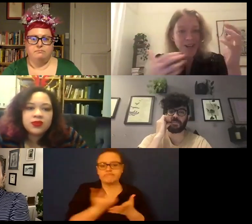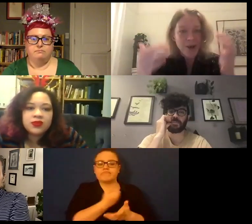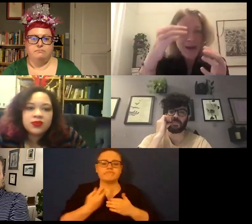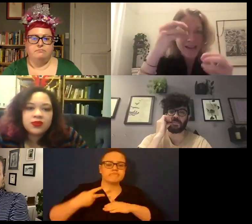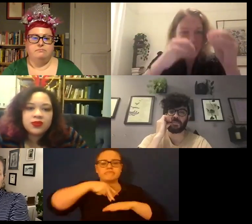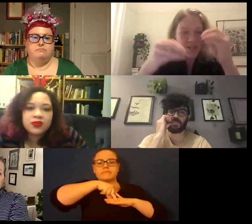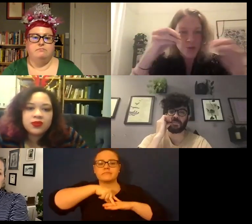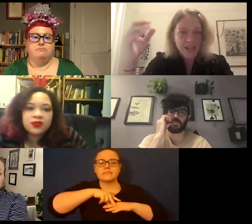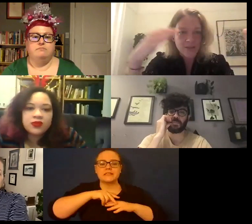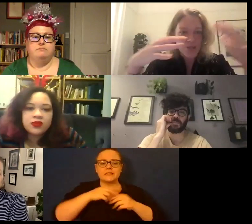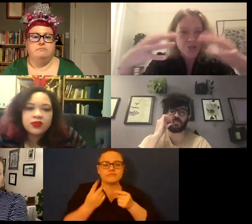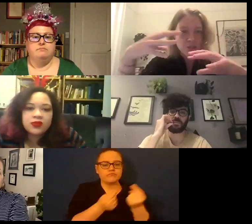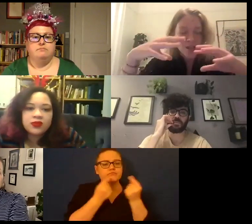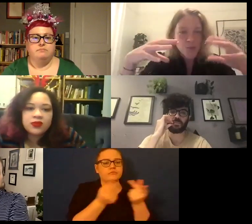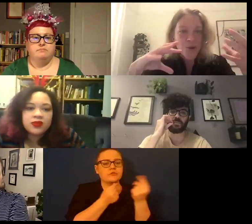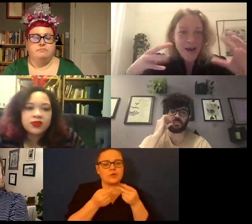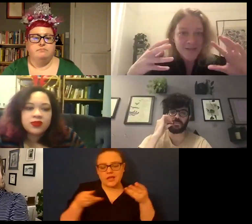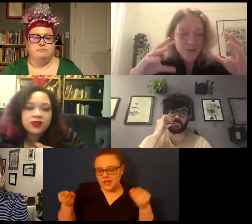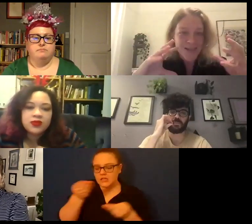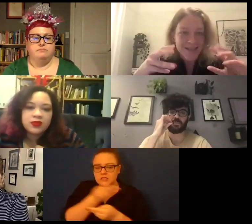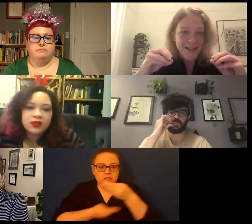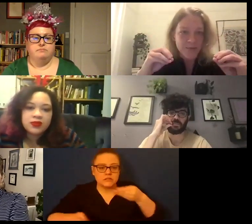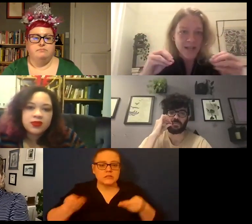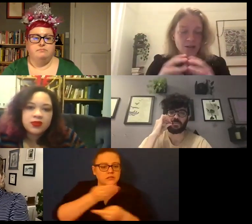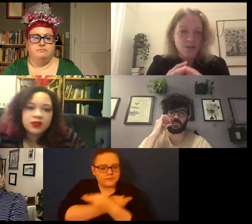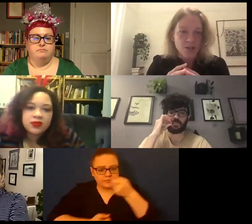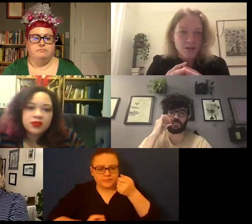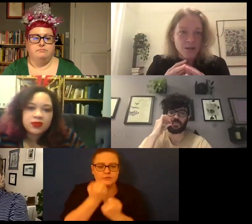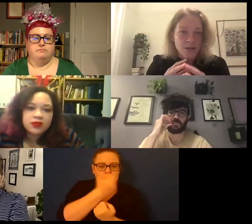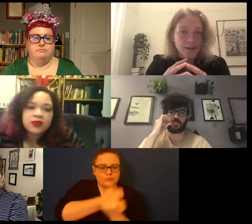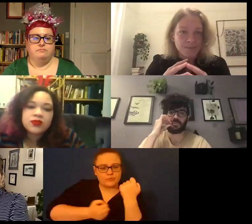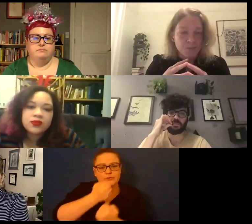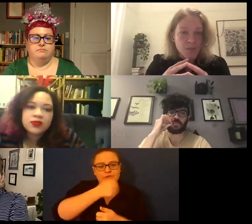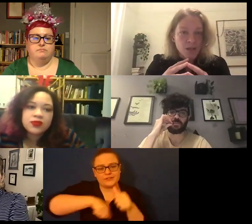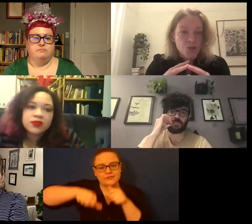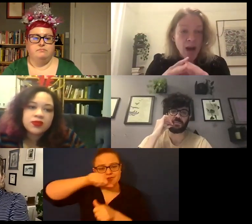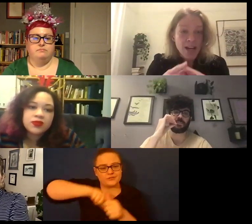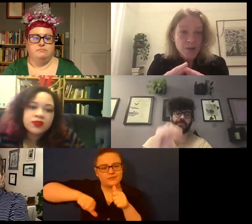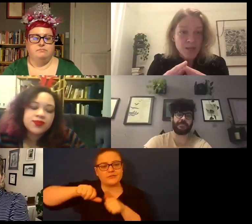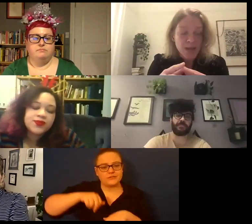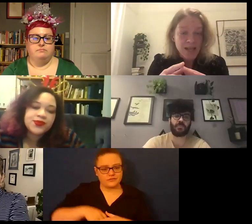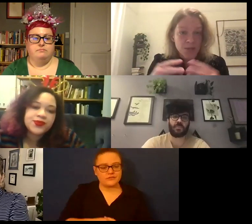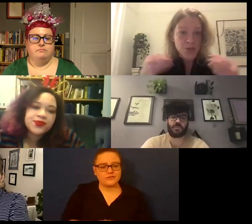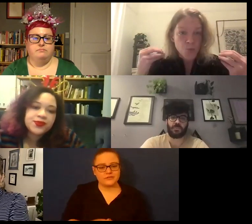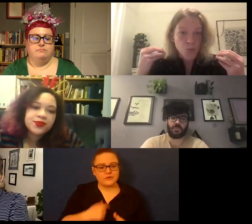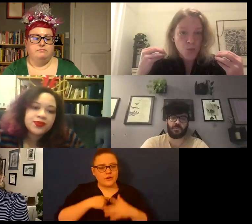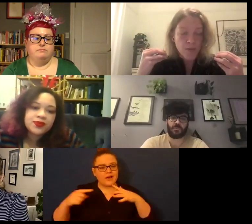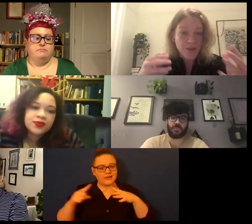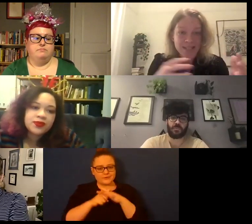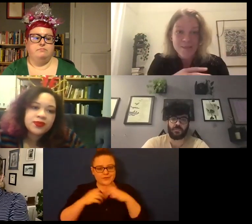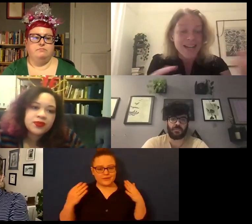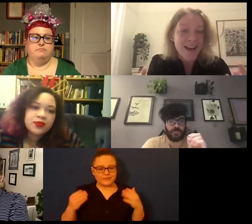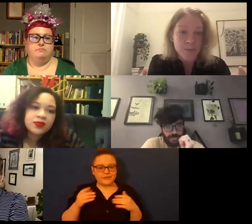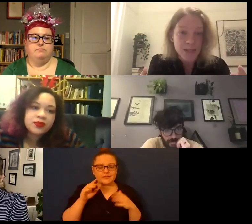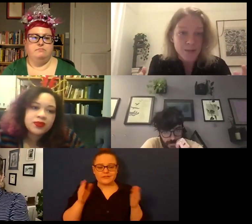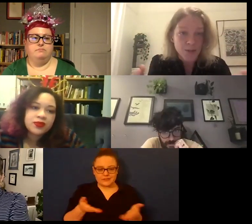that is going to come back and reciprocate and we just we go back and forth and this is how we take care of each other um so I show up to the page because there have